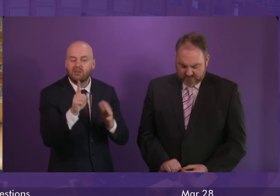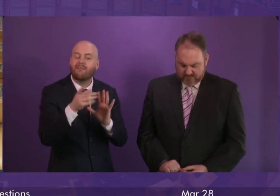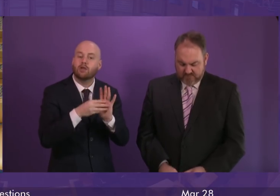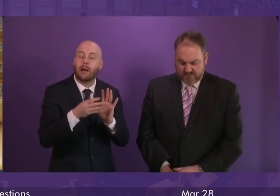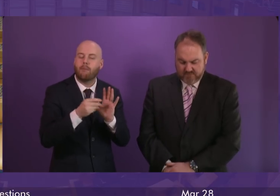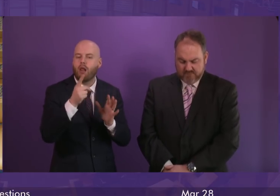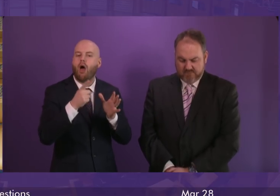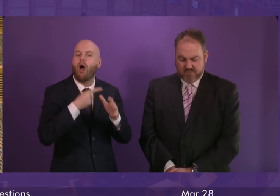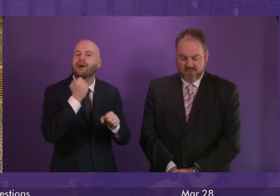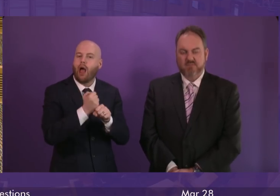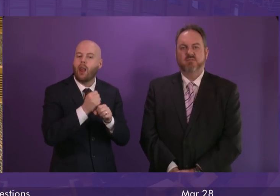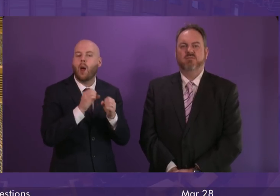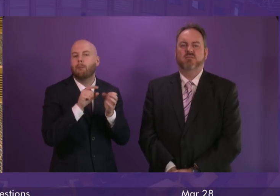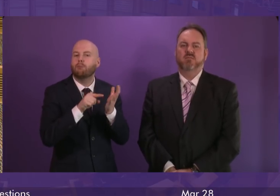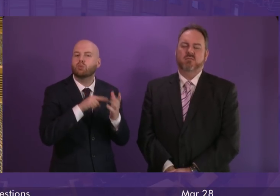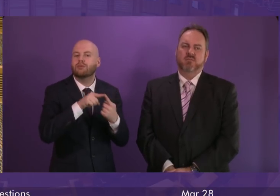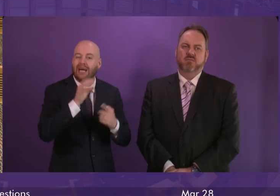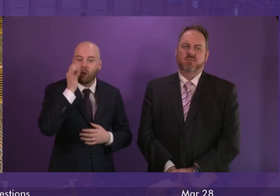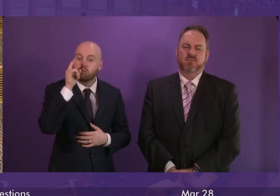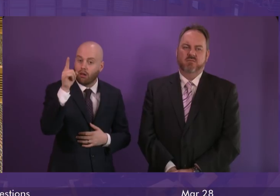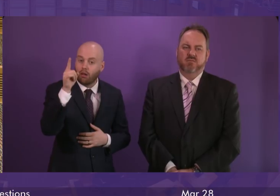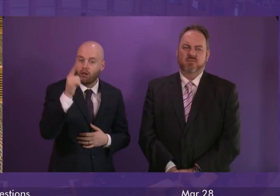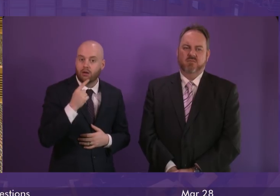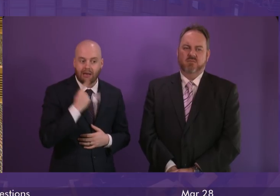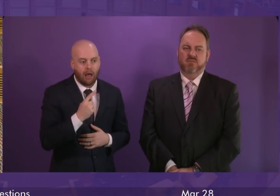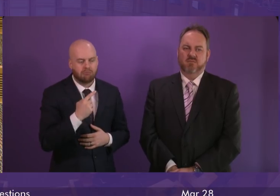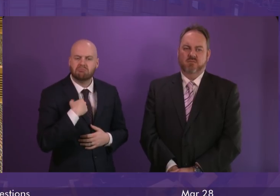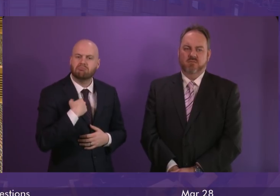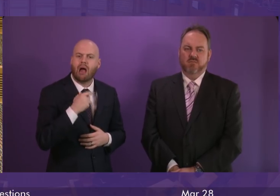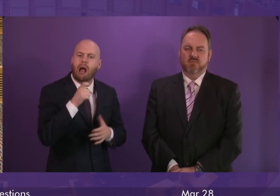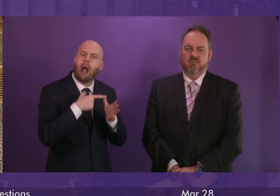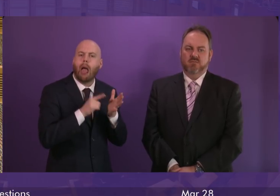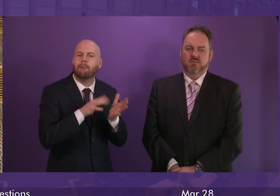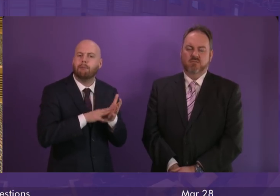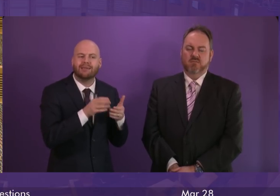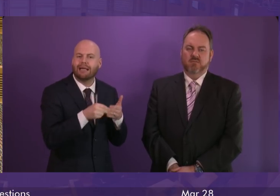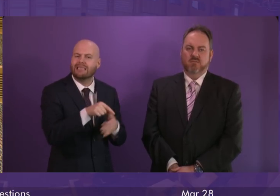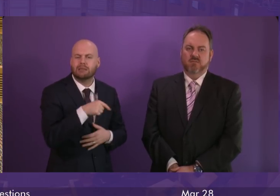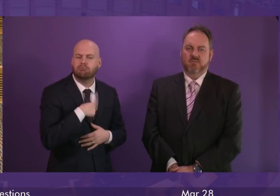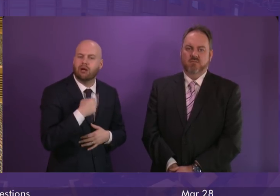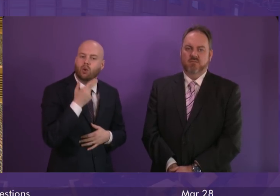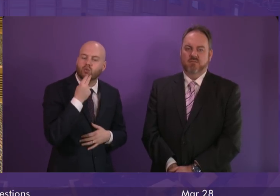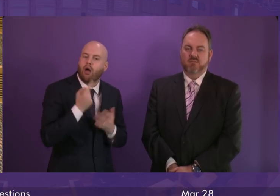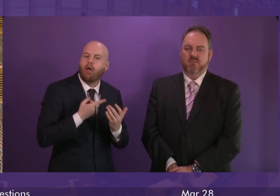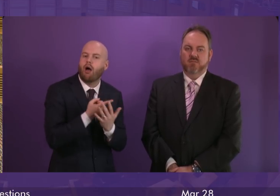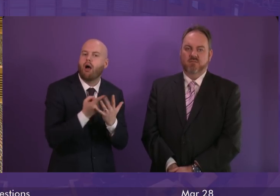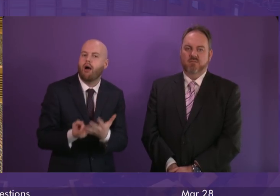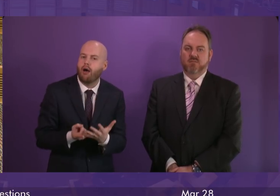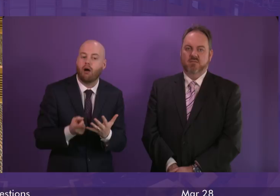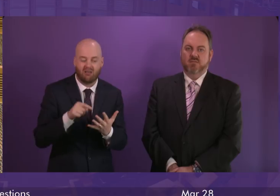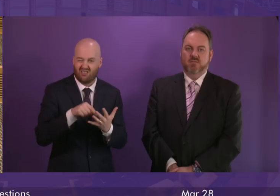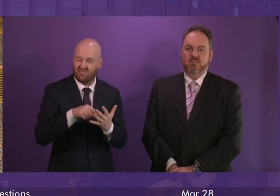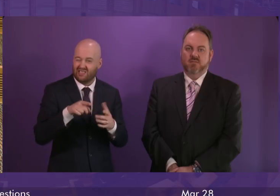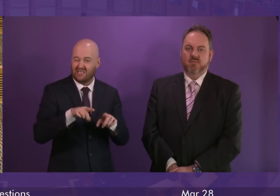Butte Council has confirmed that while they are not using the CARM guidance specifically it does use protocols that are similar to